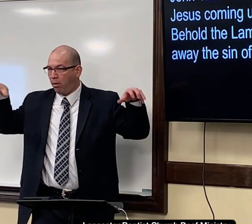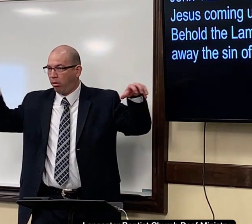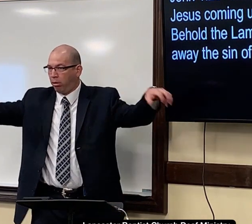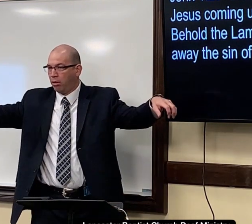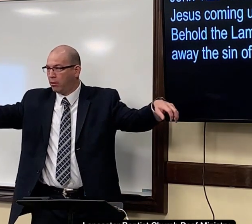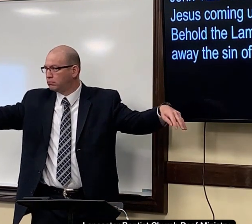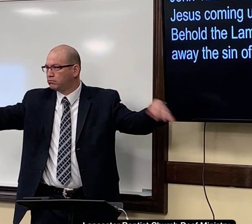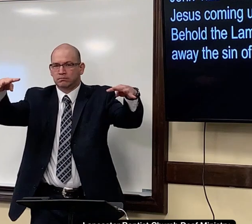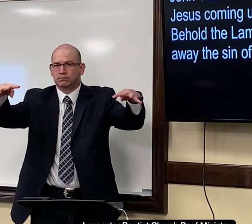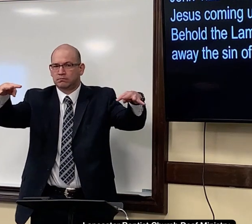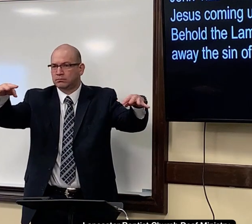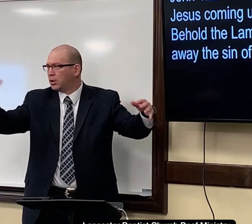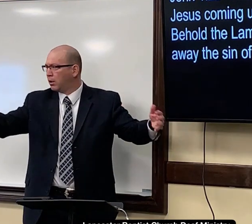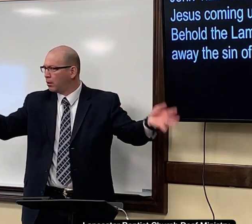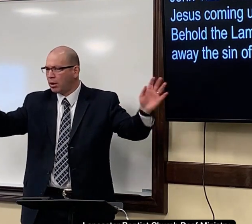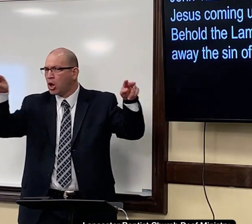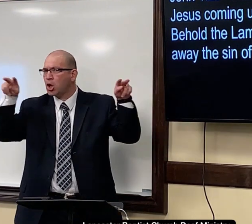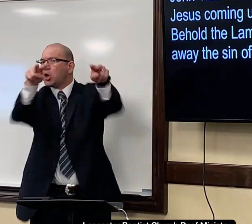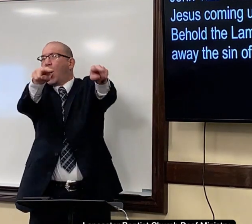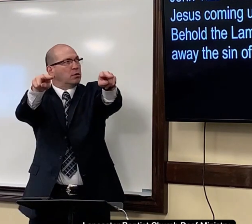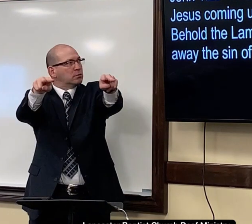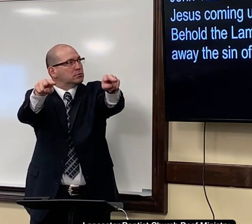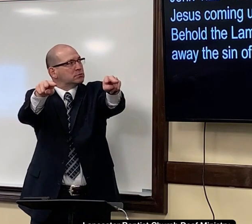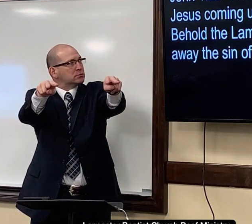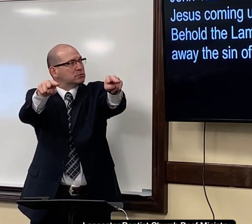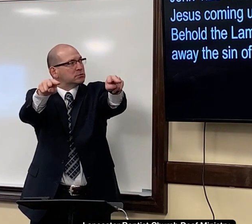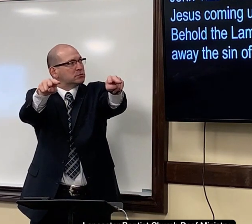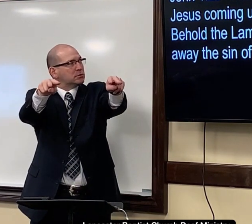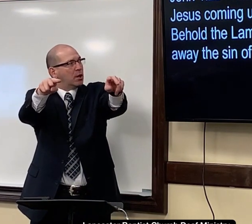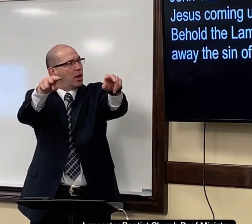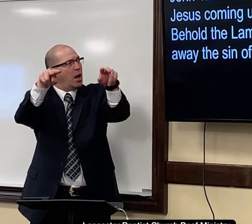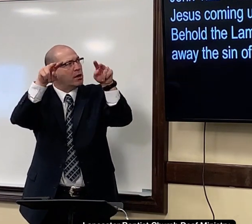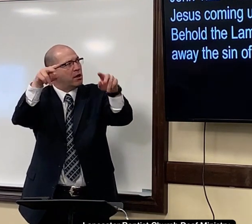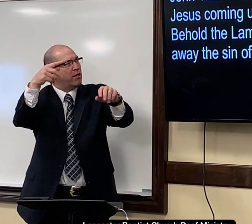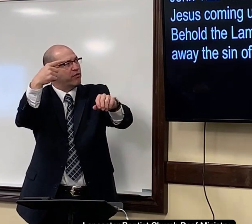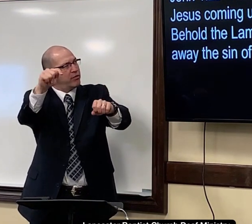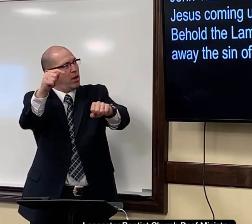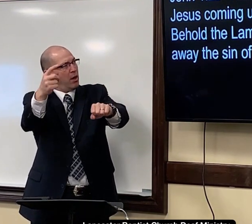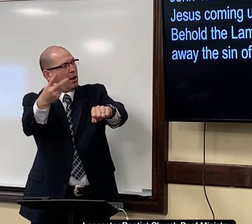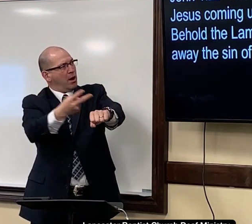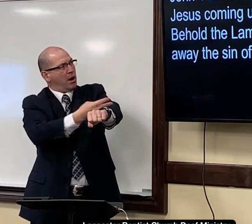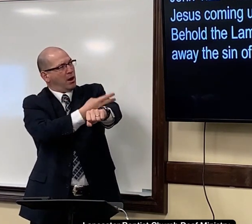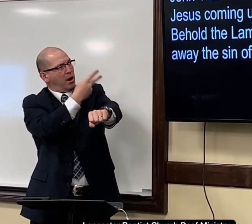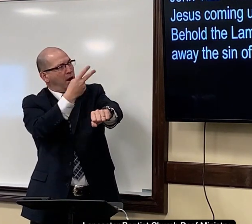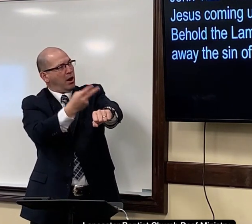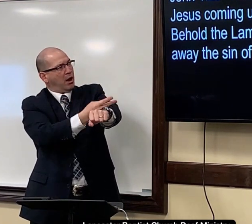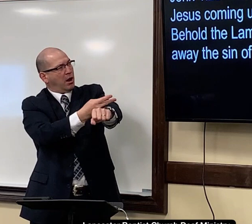so there were a lot of people there he said hey hey look behold behold the lamb of god